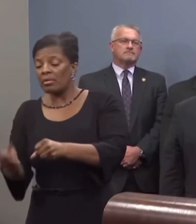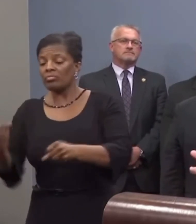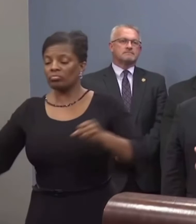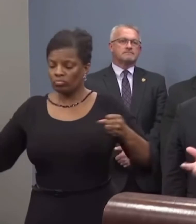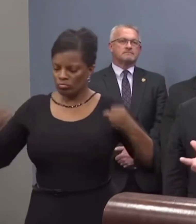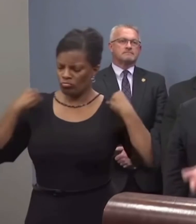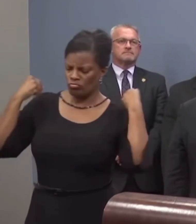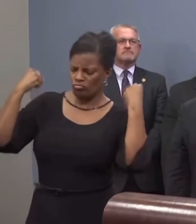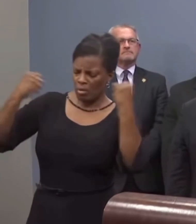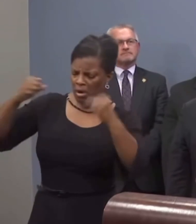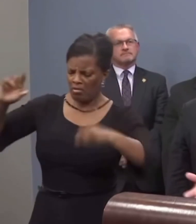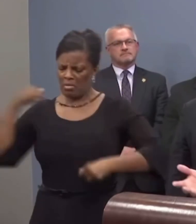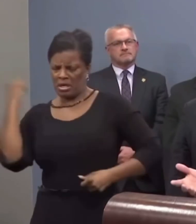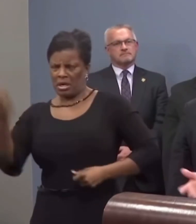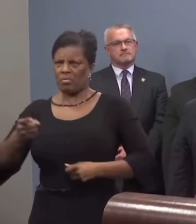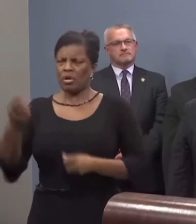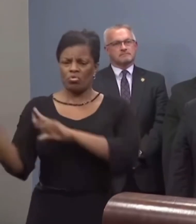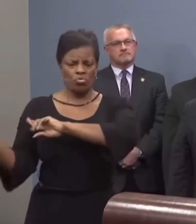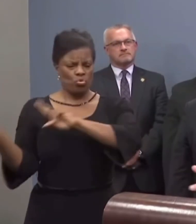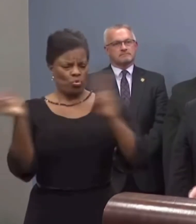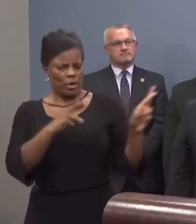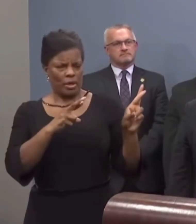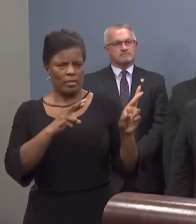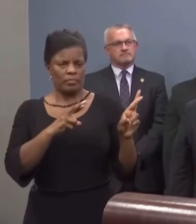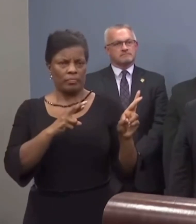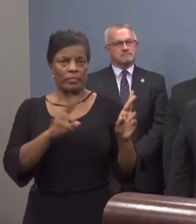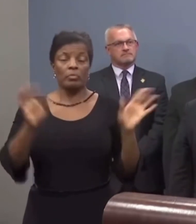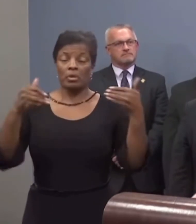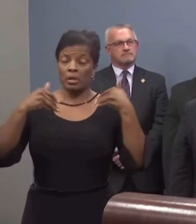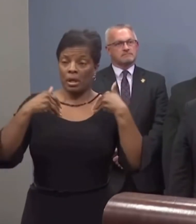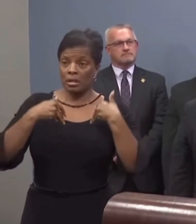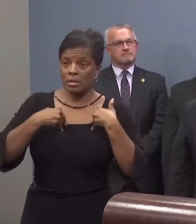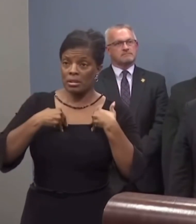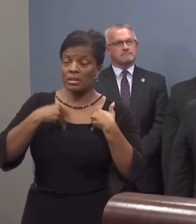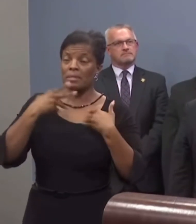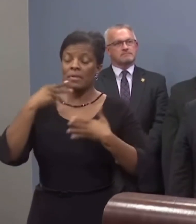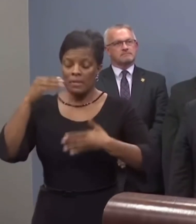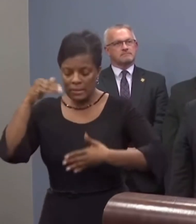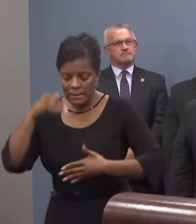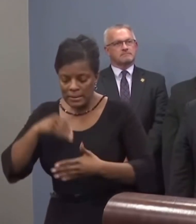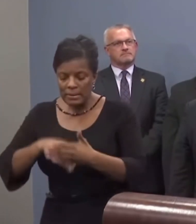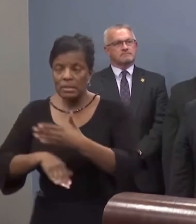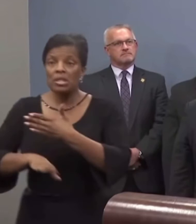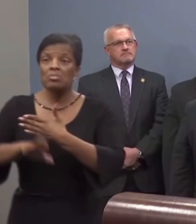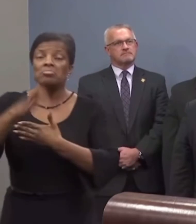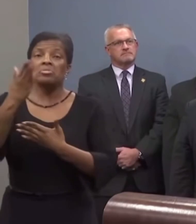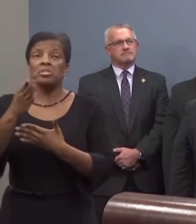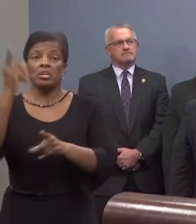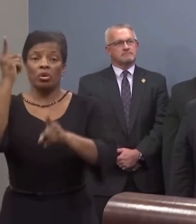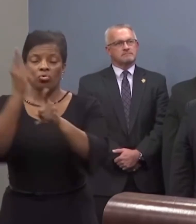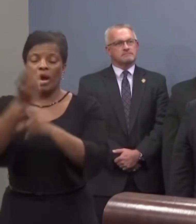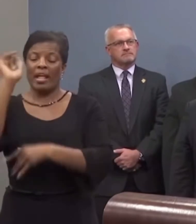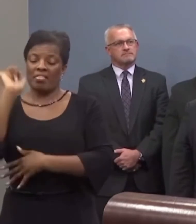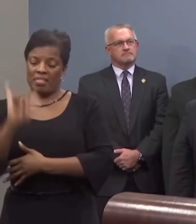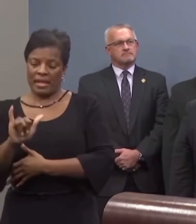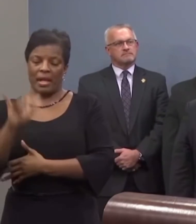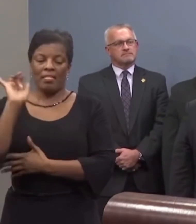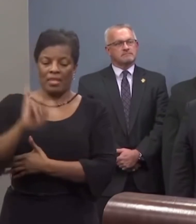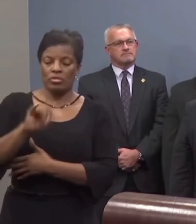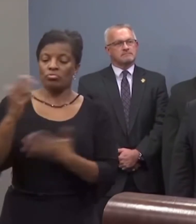up. And for whatever reasons, we got a break. Somebody stepped up and did the right thing, and that's what we needed. We had